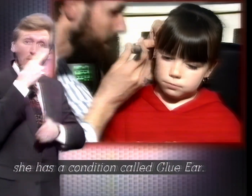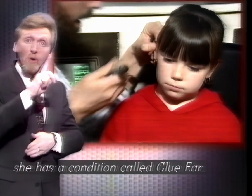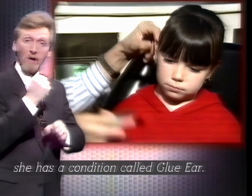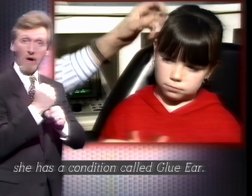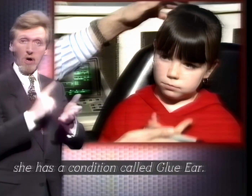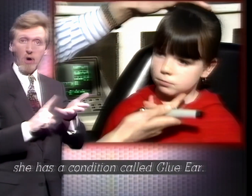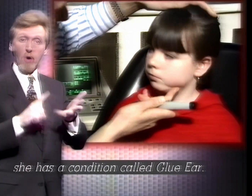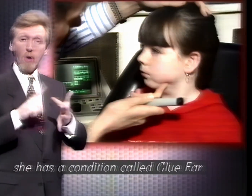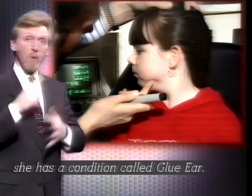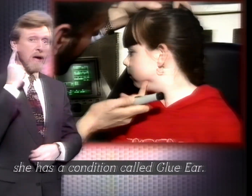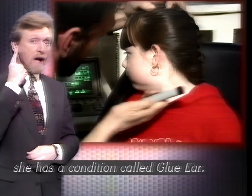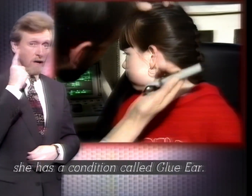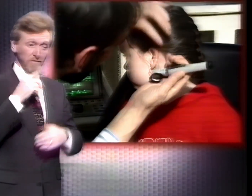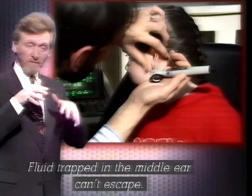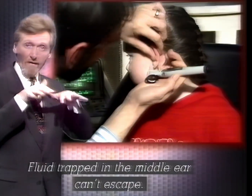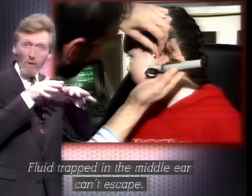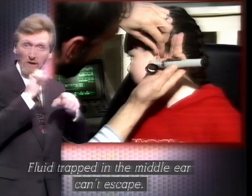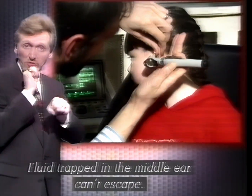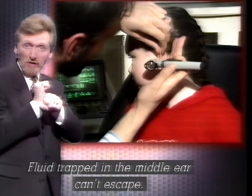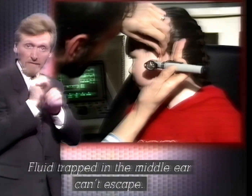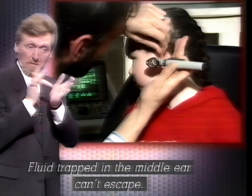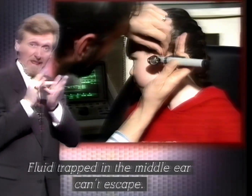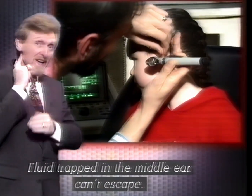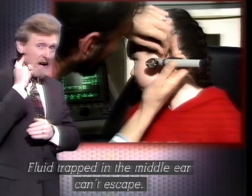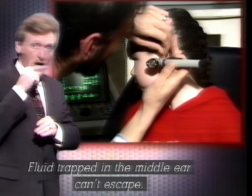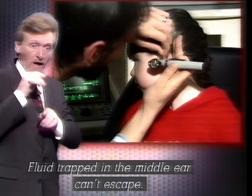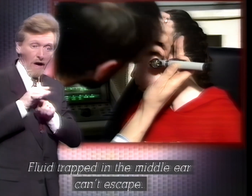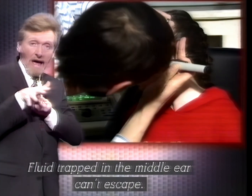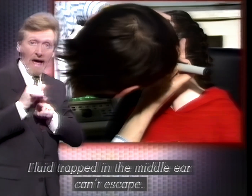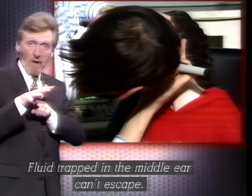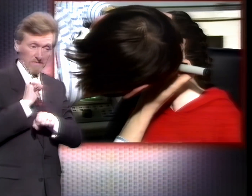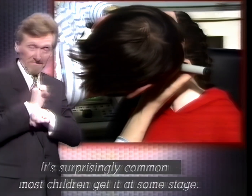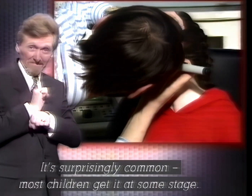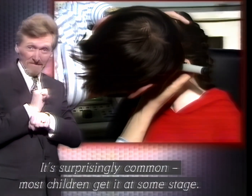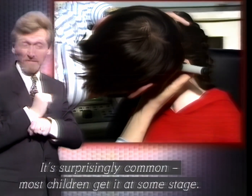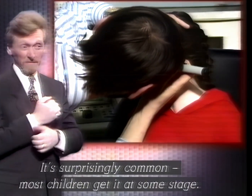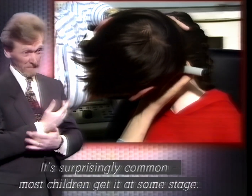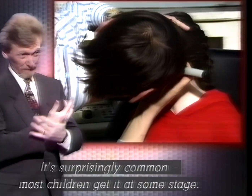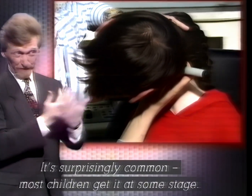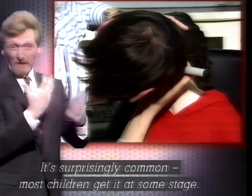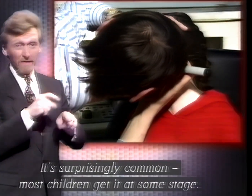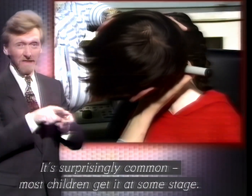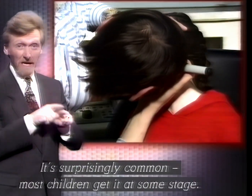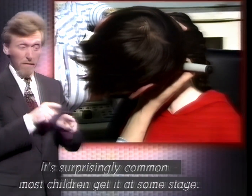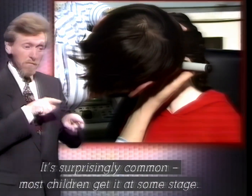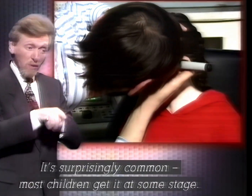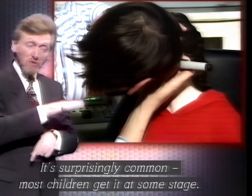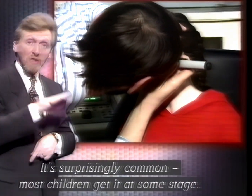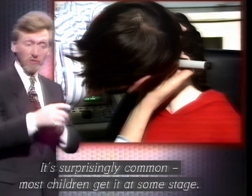ear. Fluid trapped in the middle ear can't escape. It's surprisingly common. Most children get it at some stage, and when it